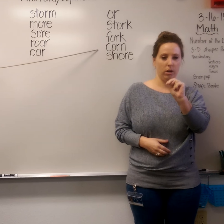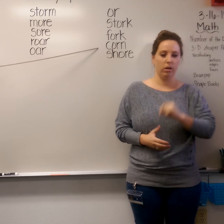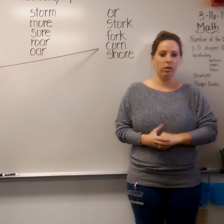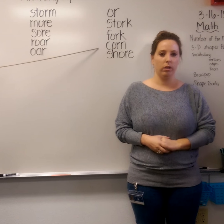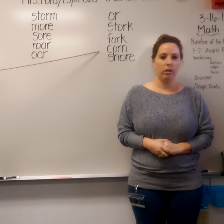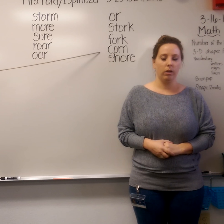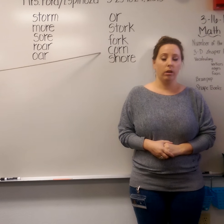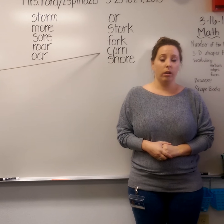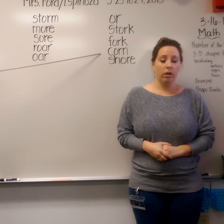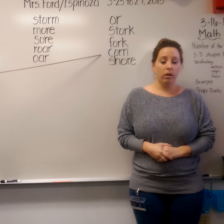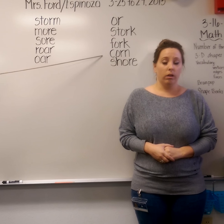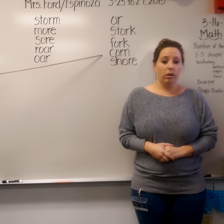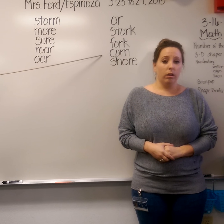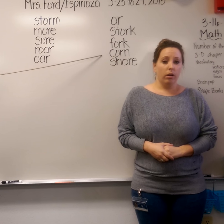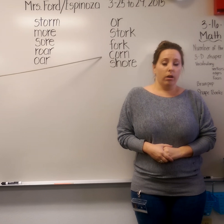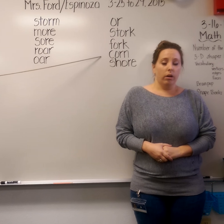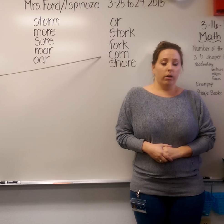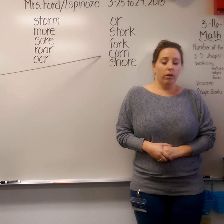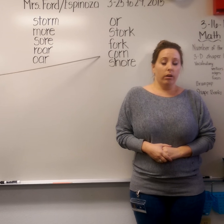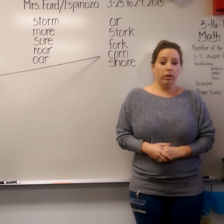Last night for dinner, I ate corn.